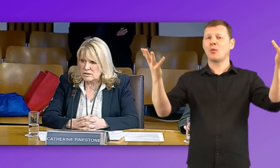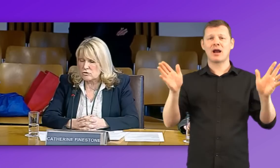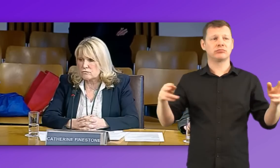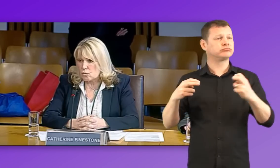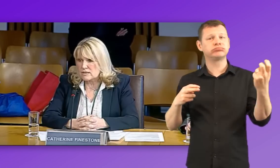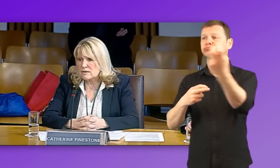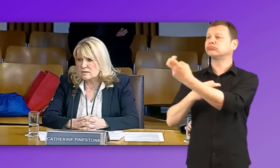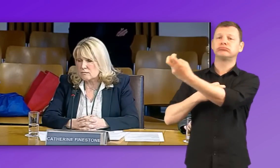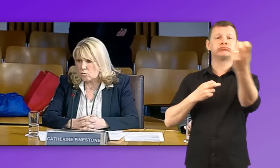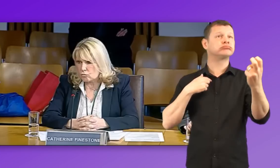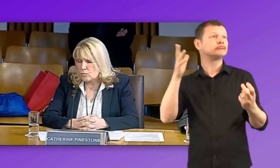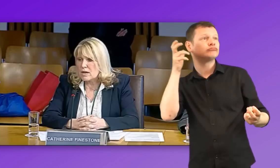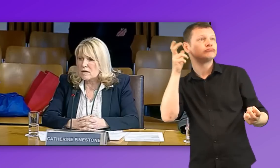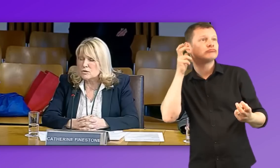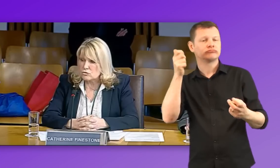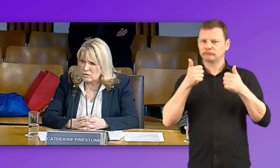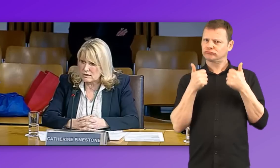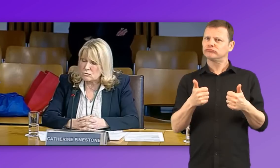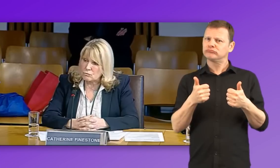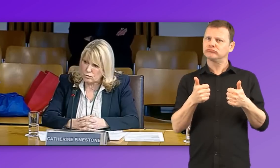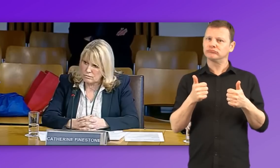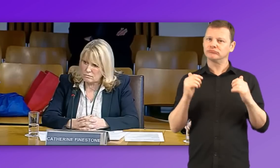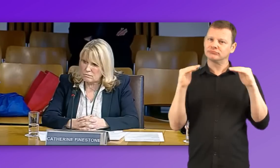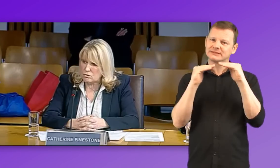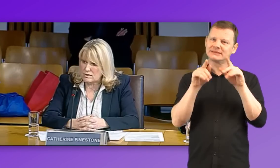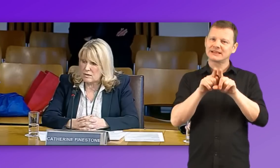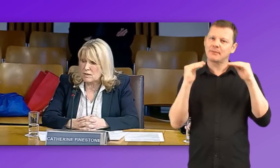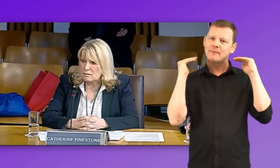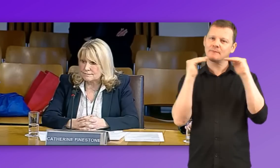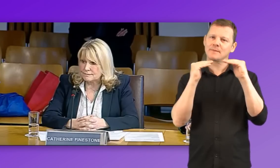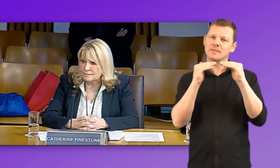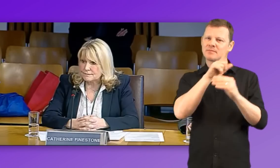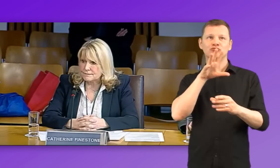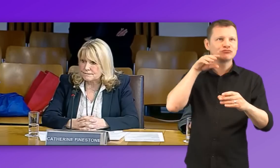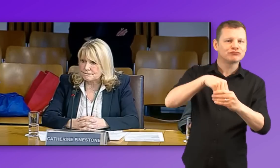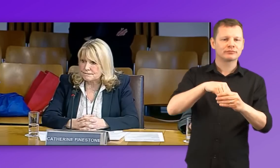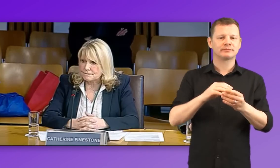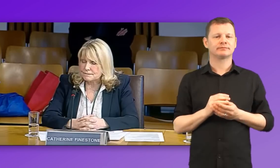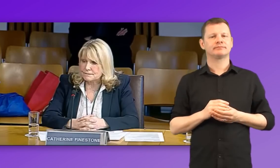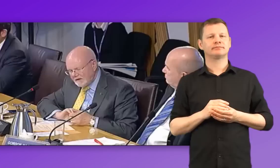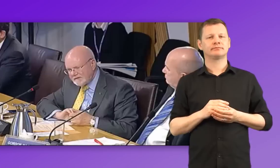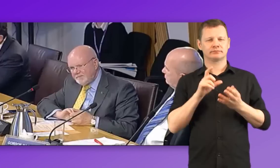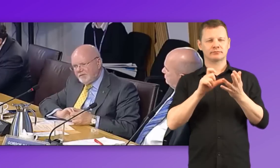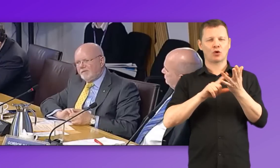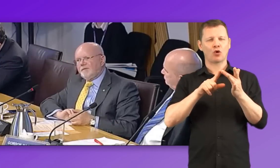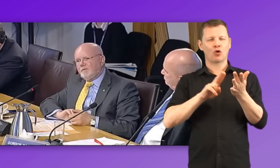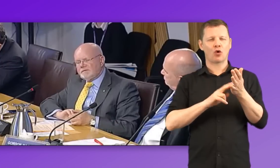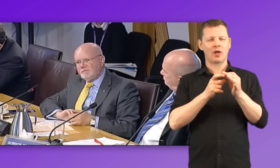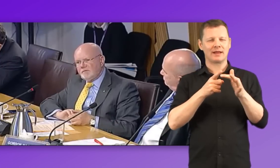teacher's voice at the same volume and be tuned into what is happening. Just taking an example of what some